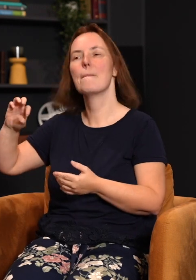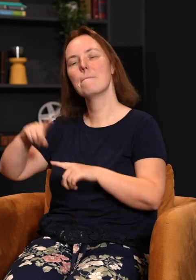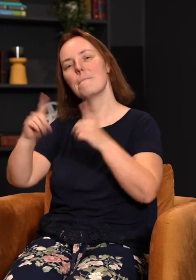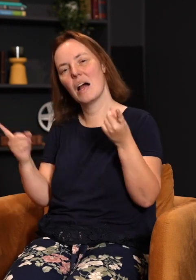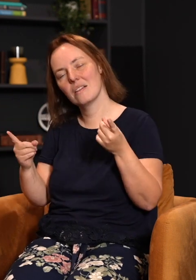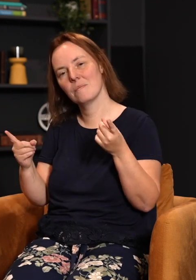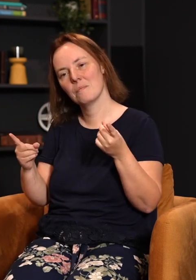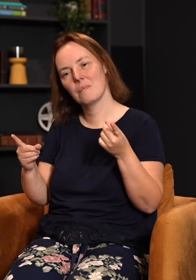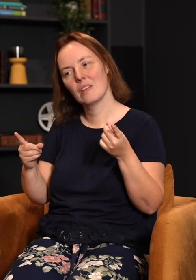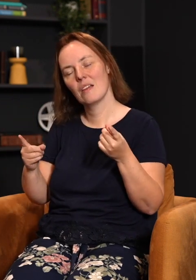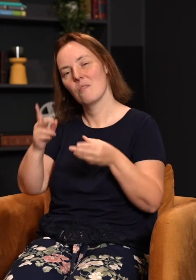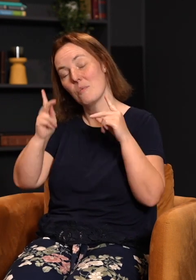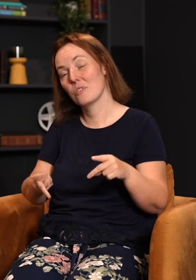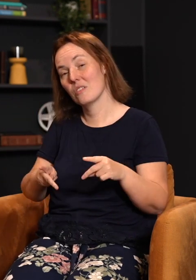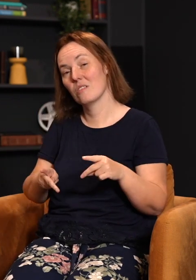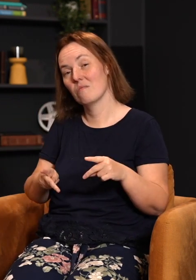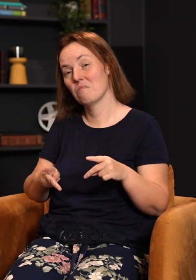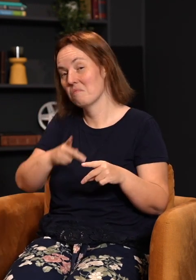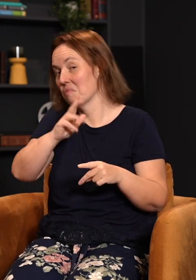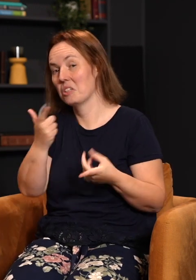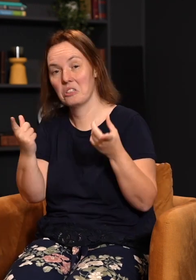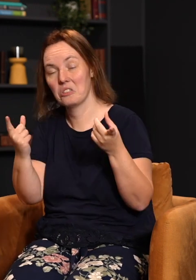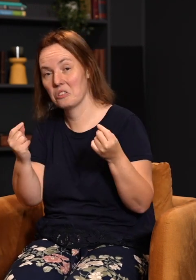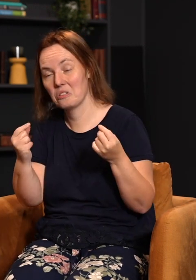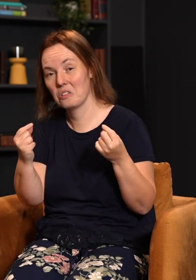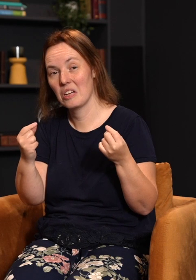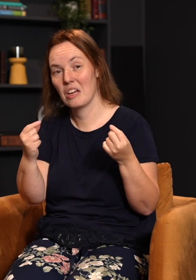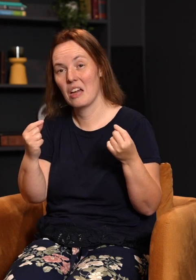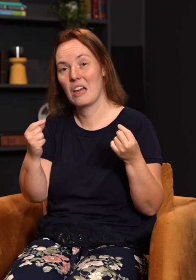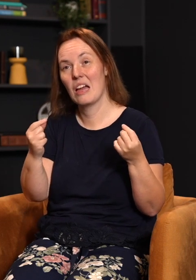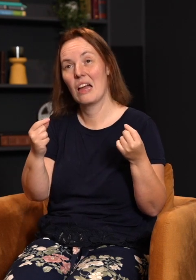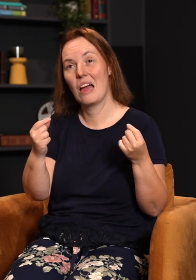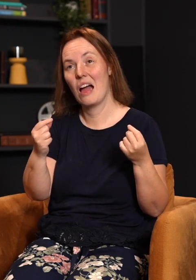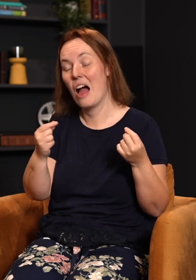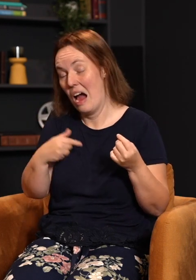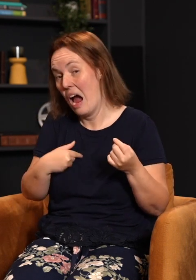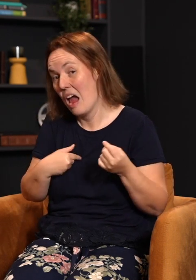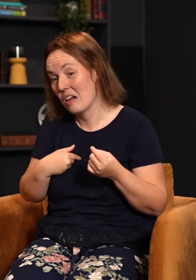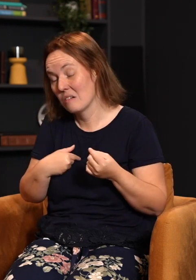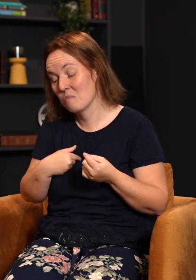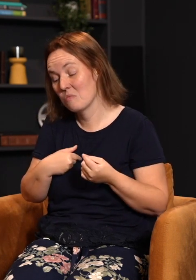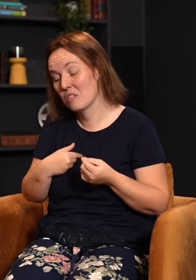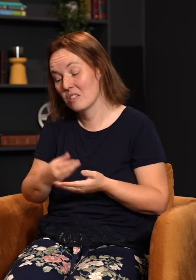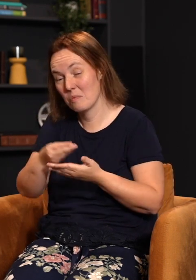But hypothetically, if someone who was innocent of the crime came in and said, I am willing to pay, though I've not done the crime, for them,